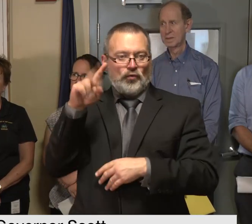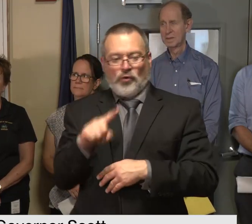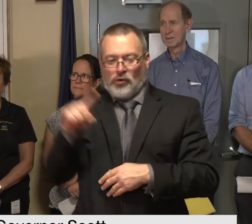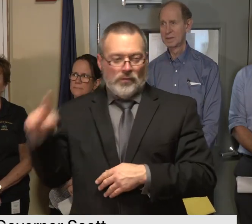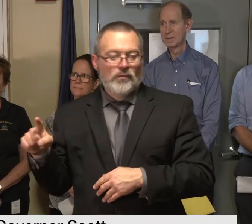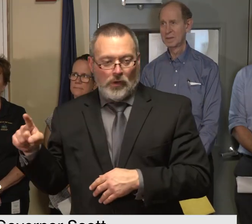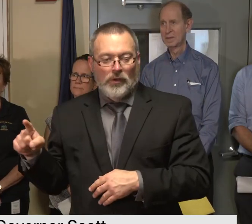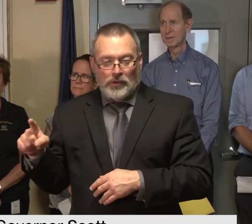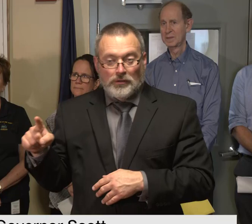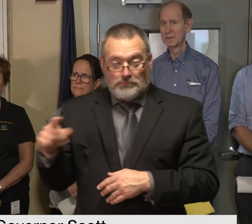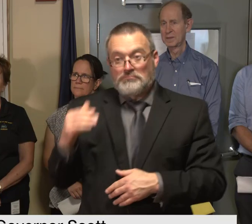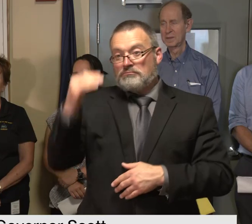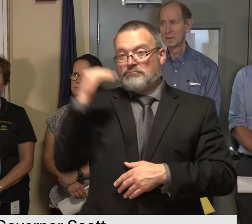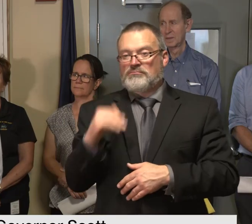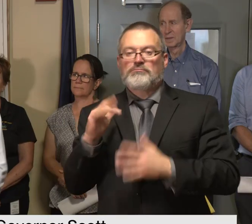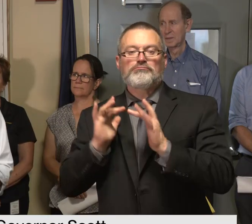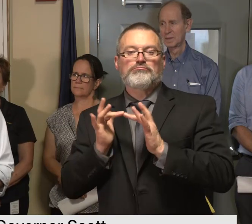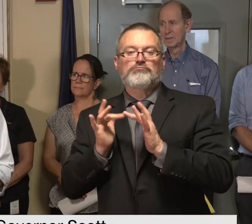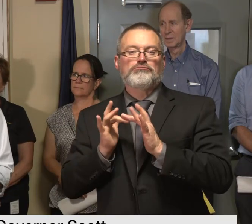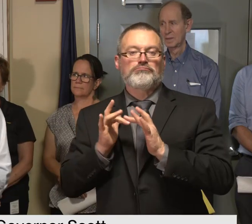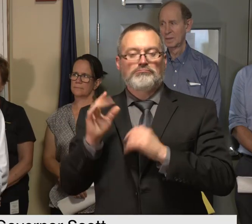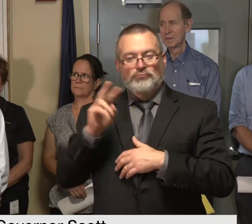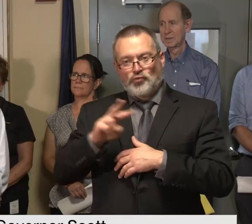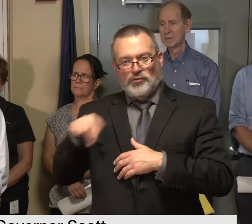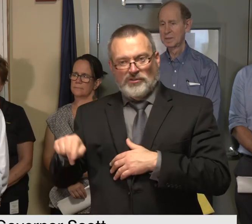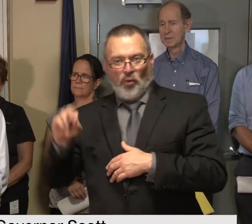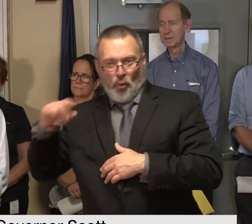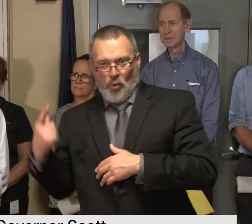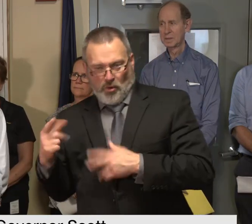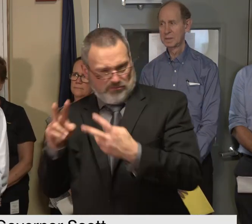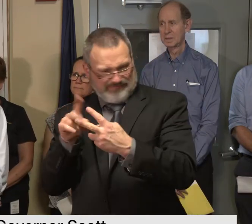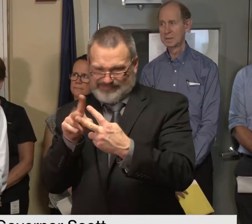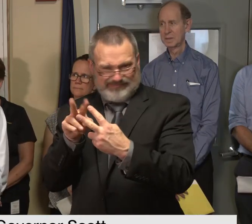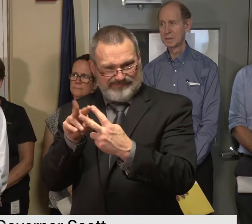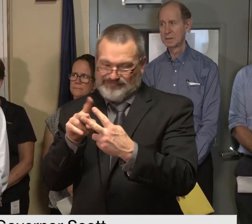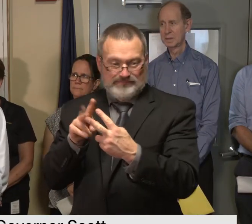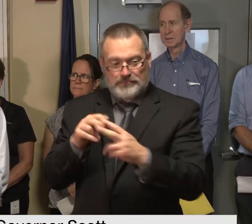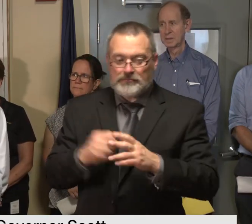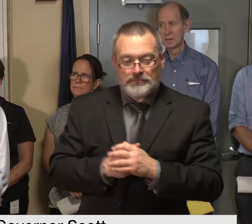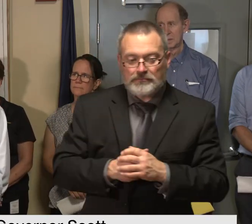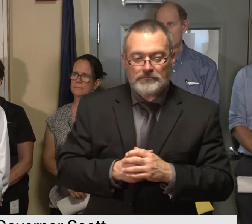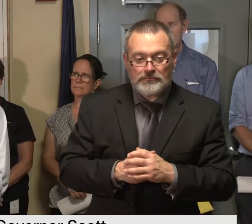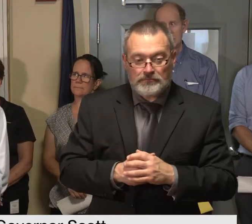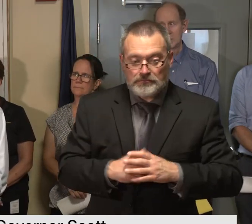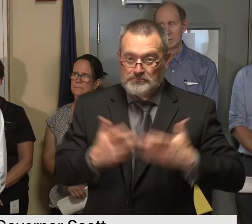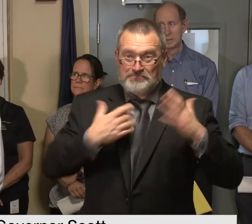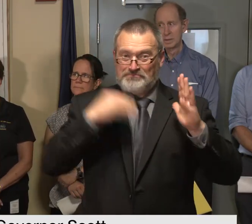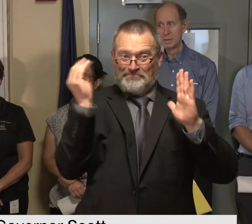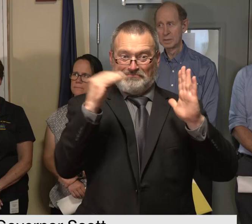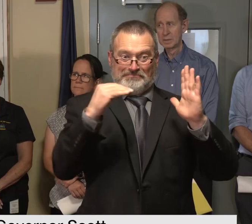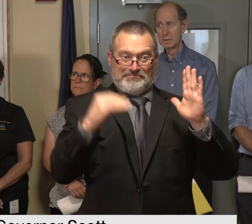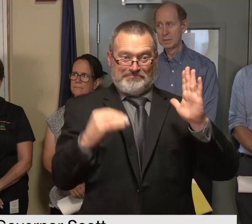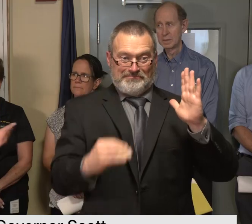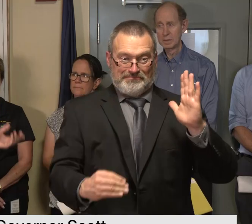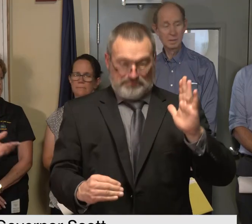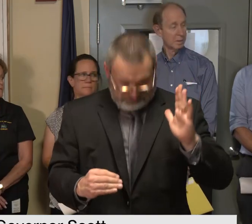and tell us what the damage is so that we have the data necessary to determine what our next steps are